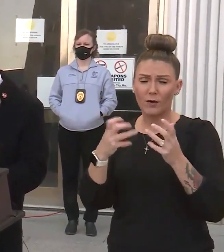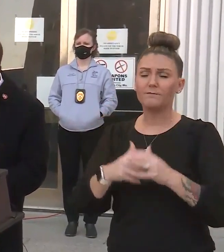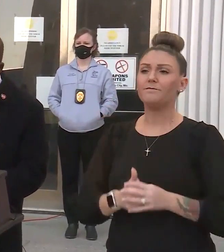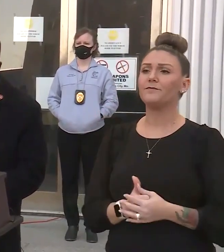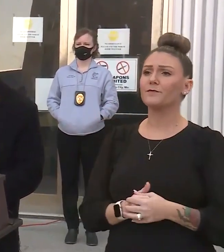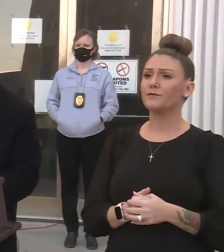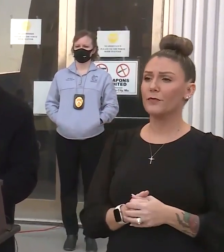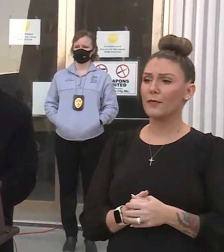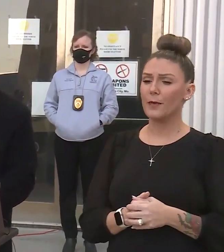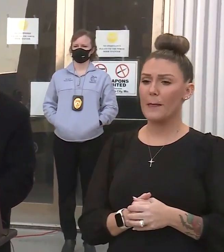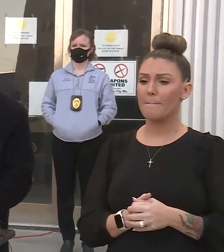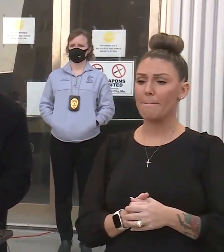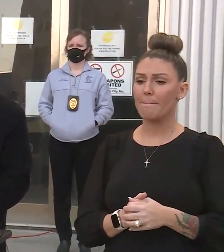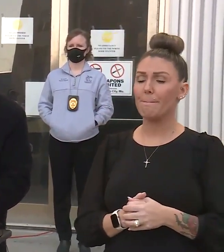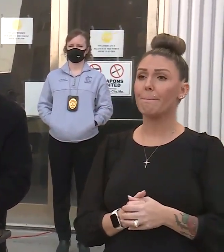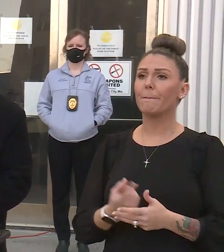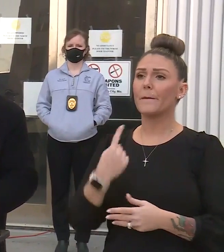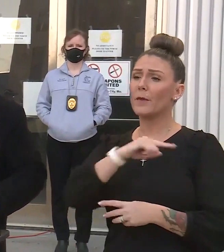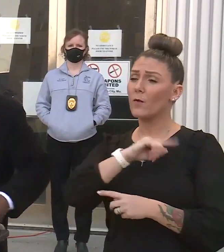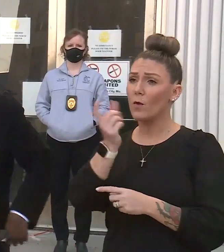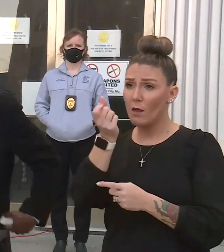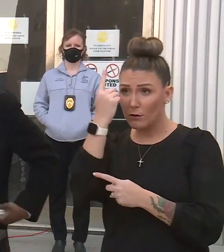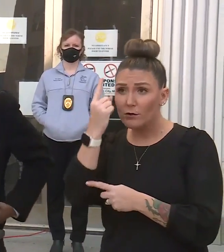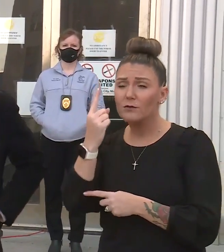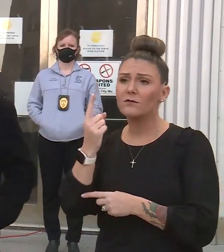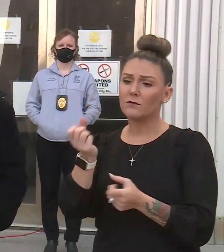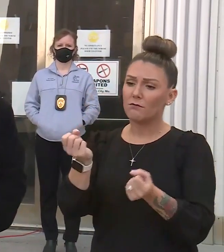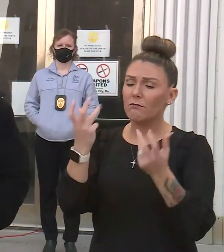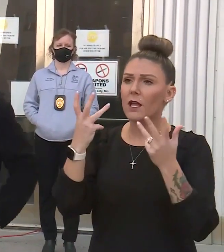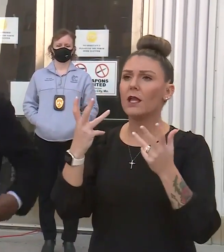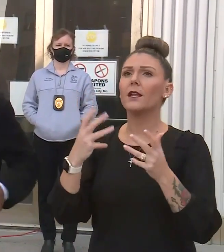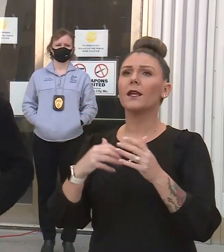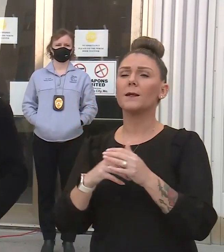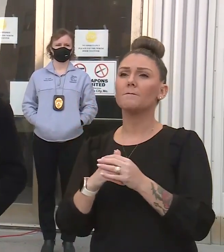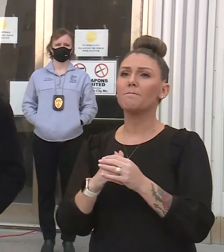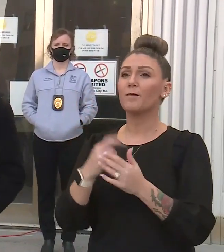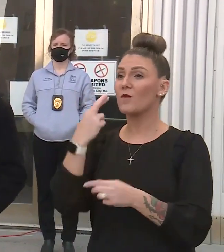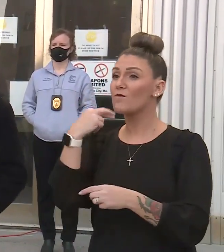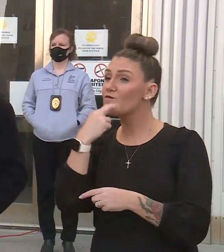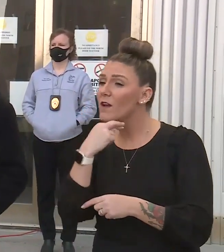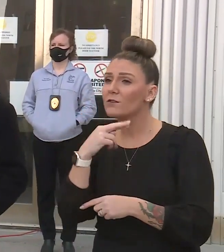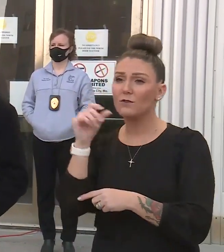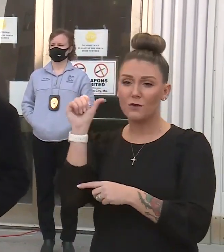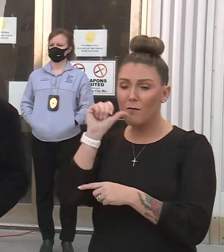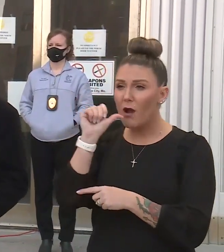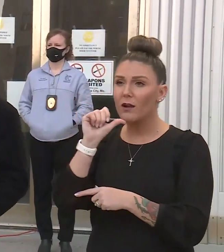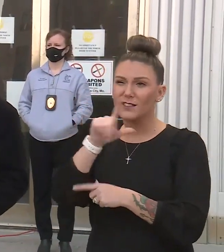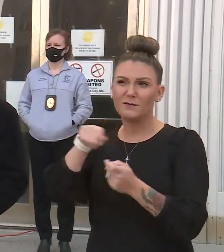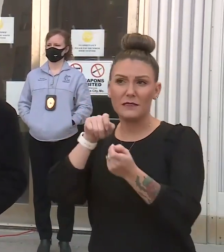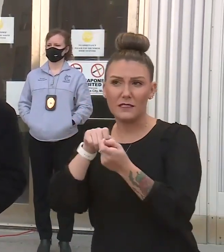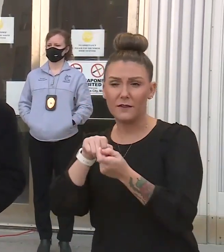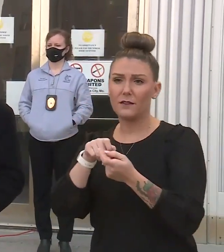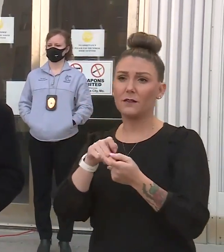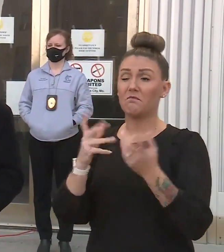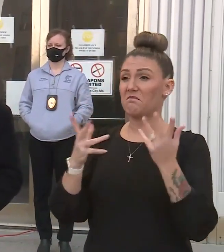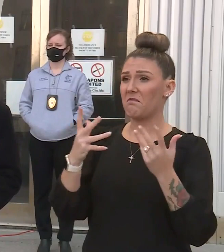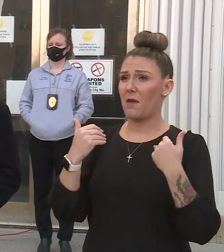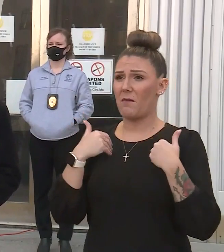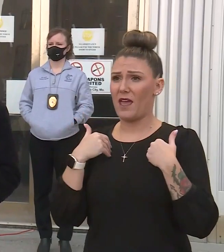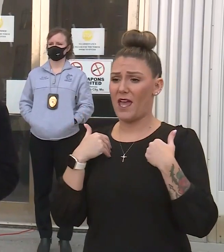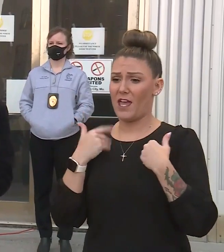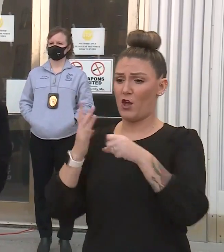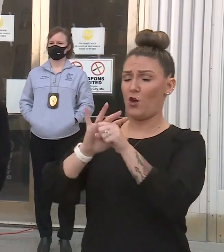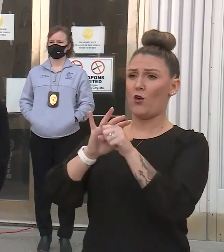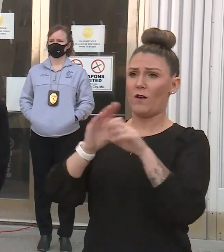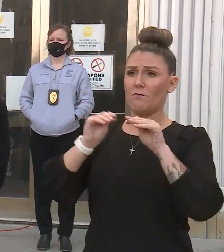mention. We are cognizant of the fact that there have been many restaurants, bars in particular, that might have had COVID